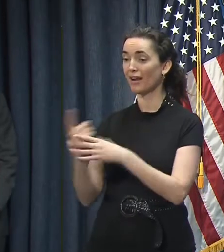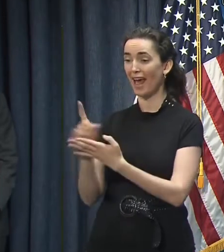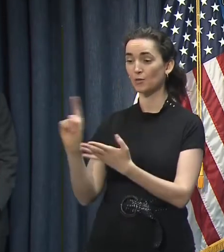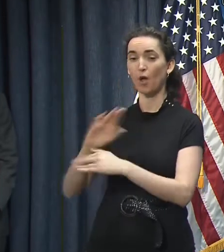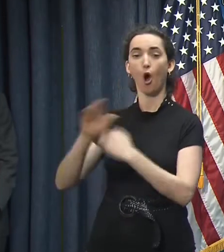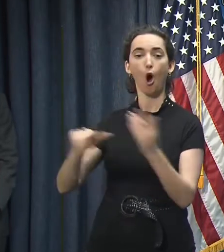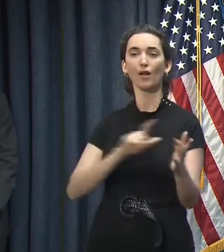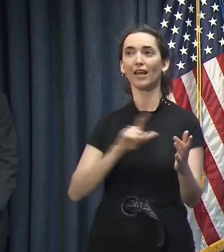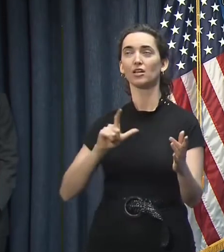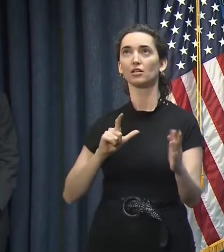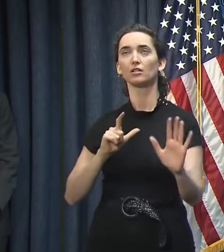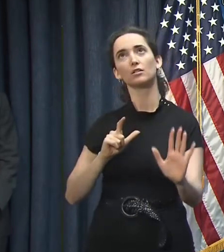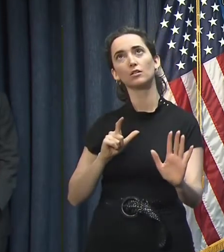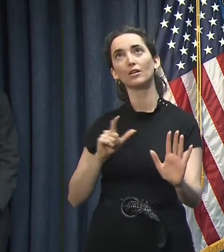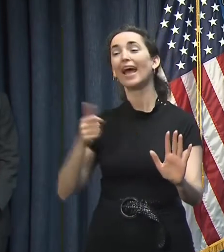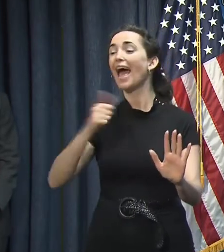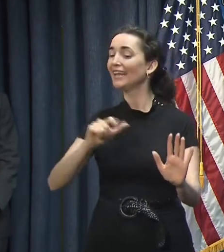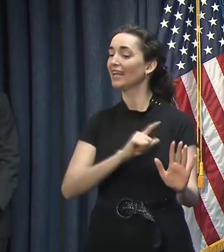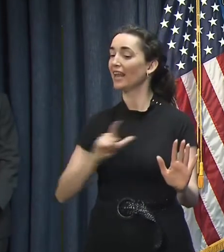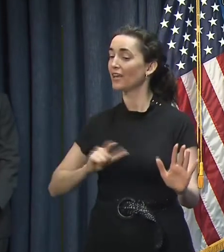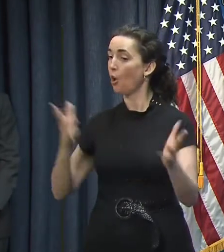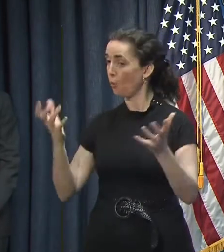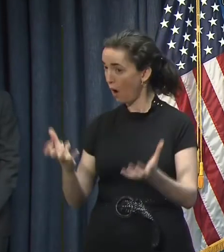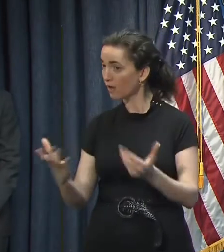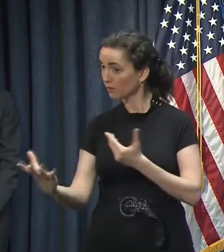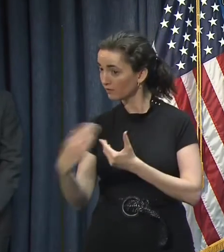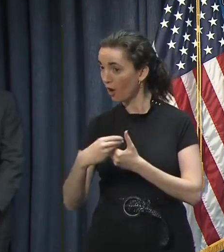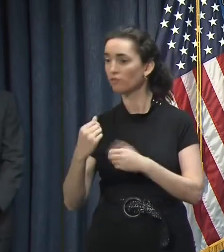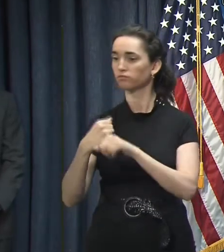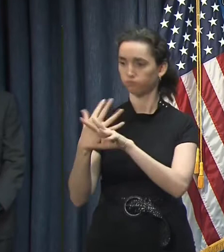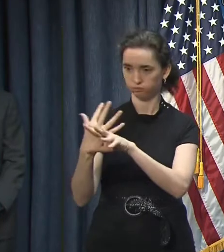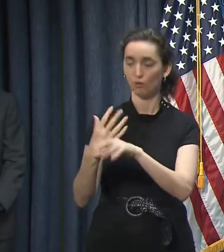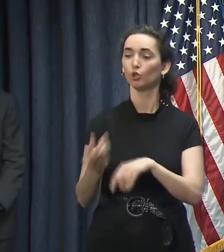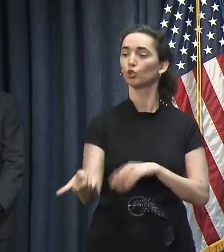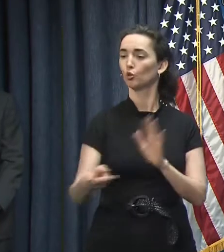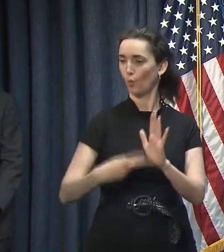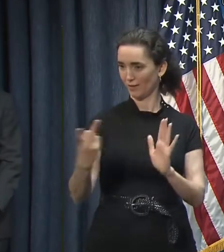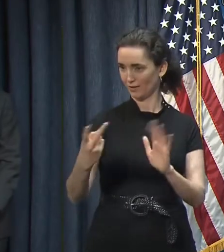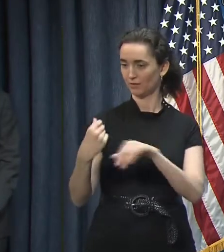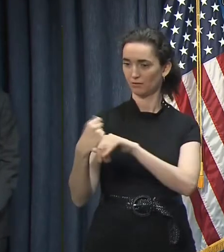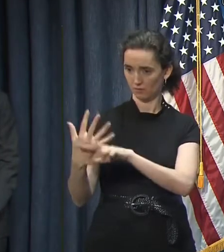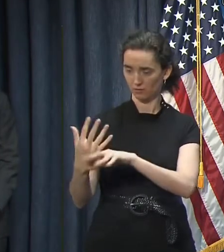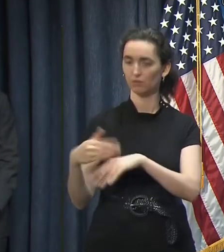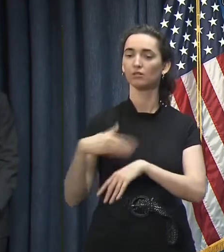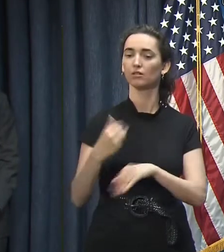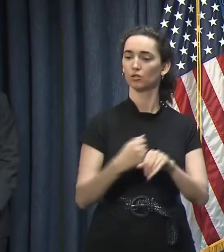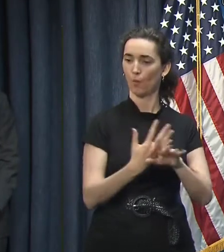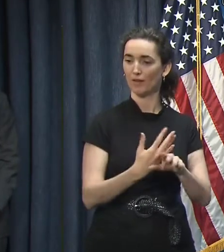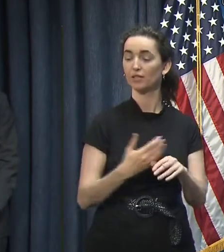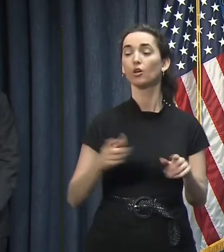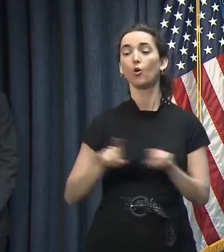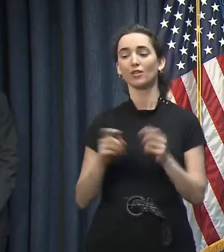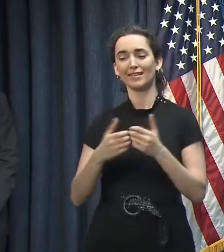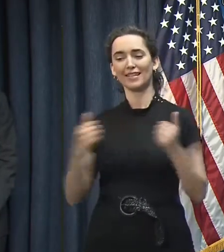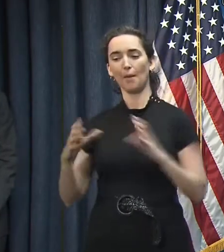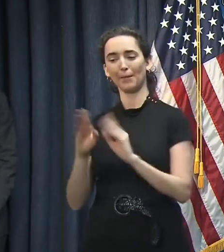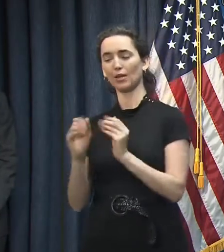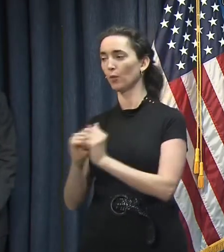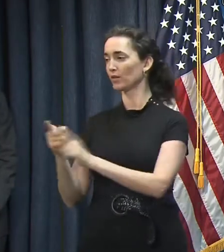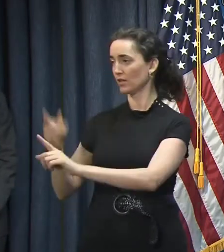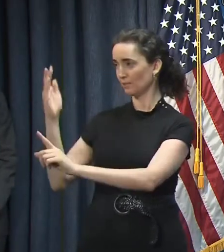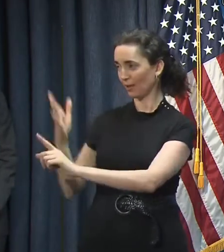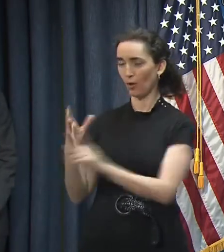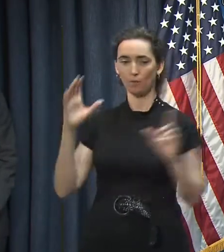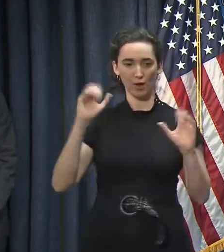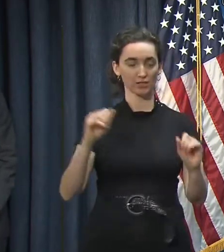all legislators, well, any legislator who wanted to participate. We had two calls. I had a separate meeting with the Speaker and the President and explained to